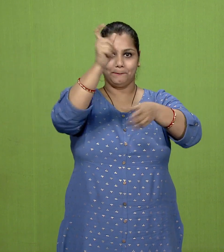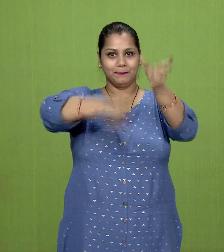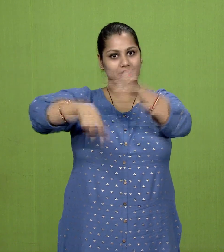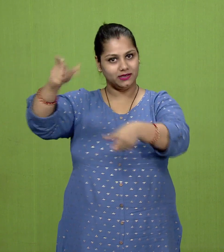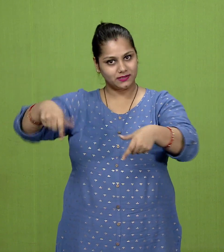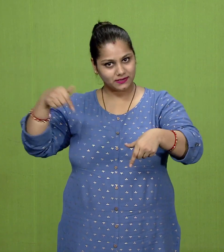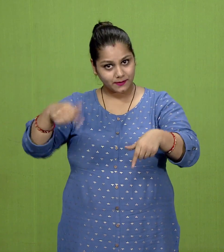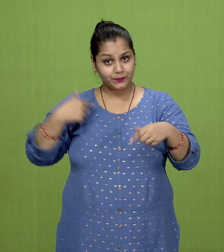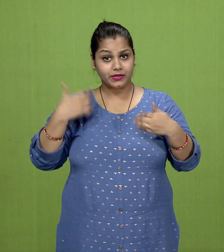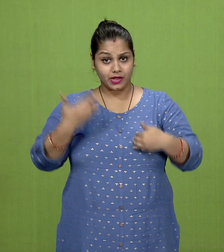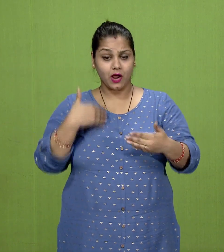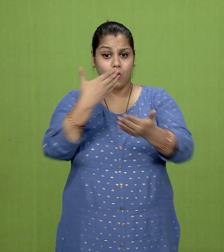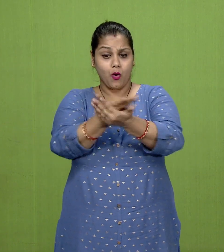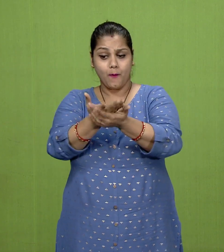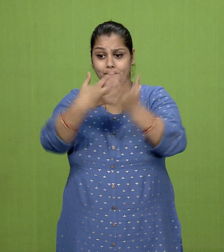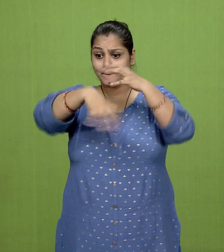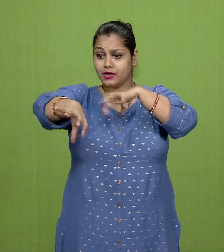were proportionately undermined